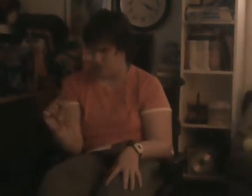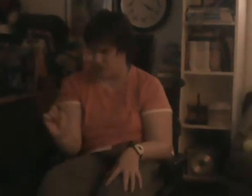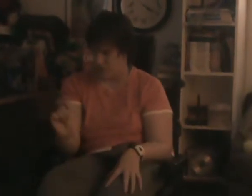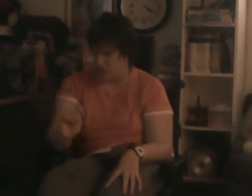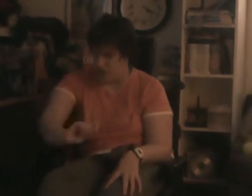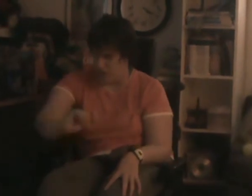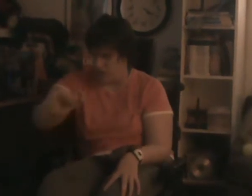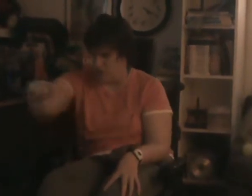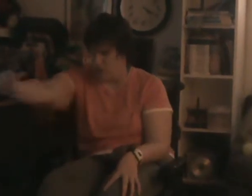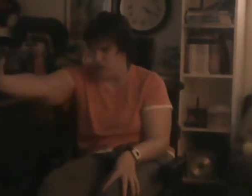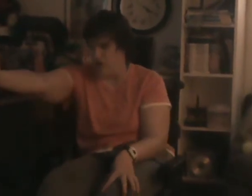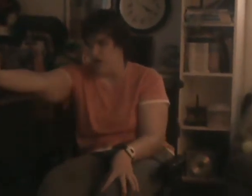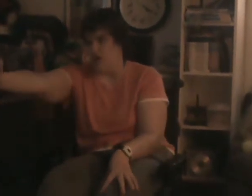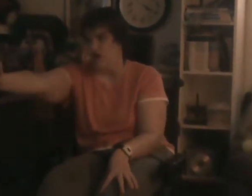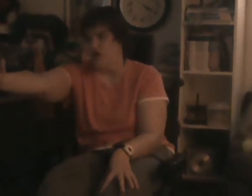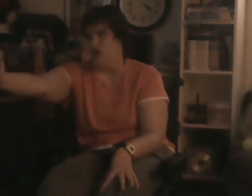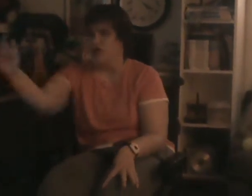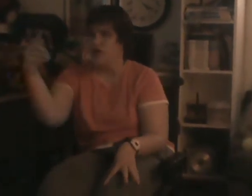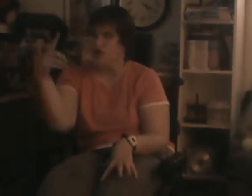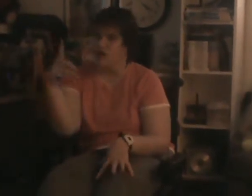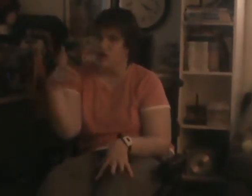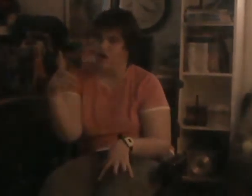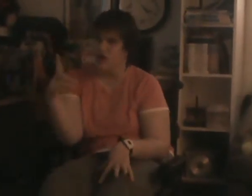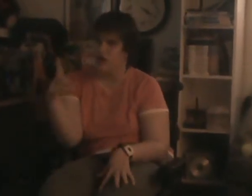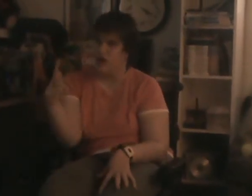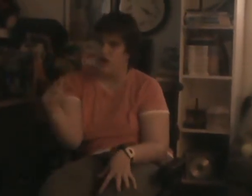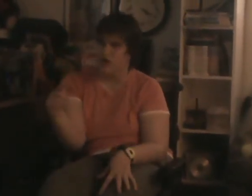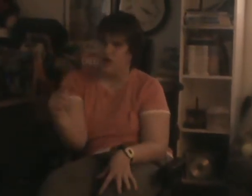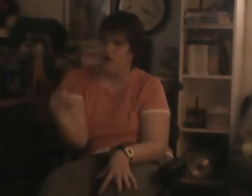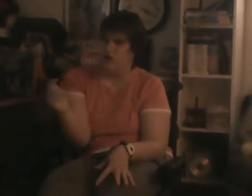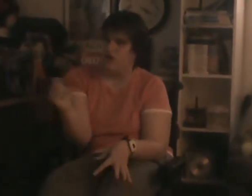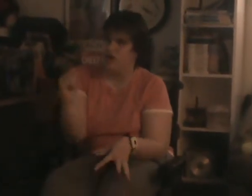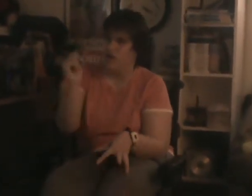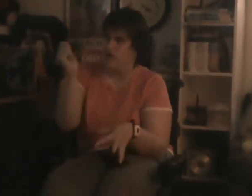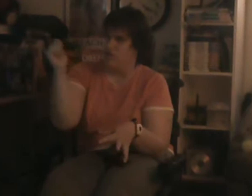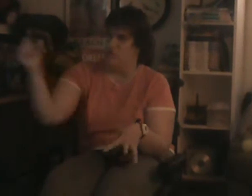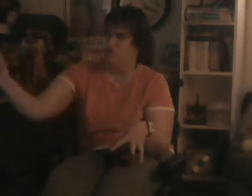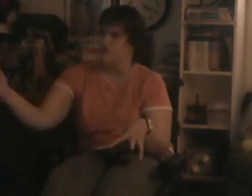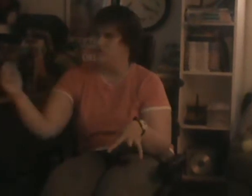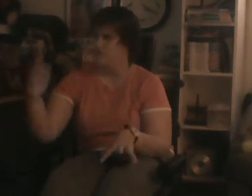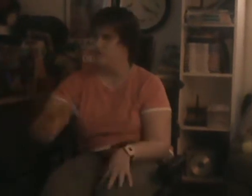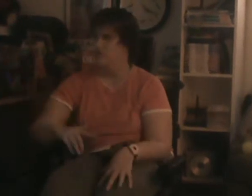You've been stretched to the limits, but it's all right now.